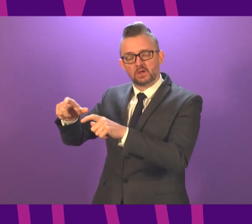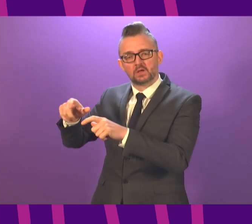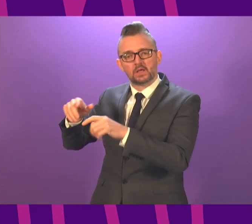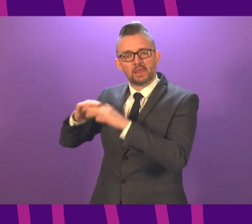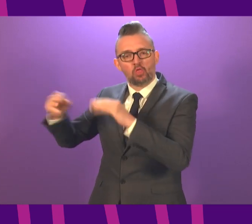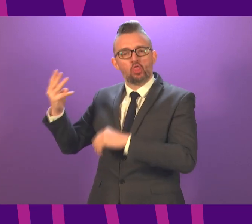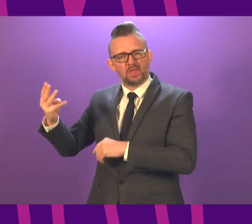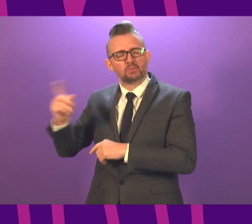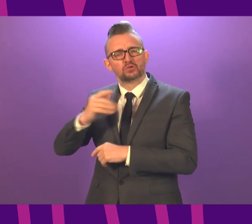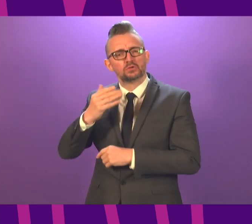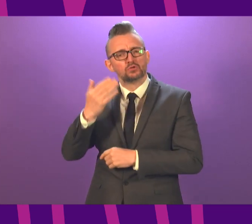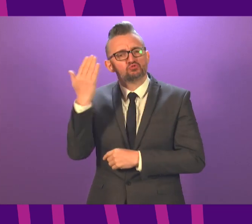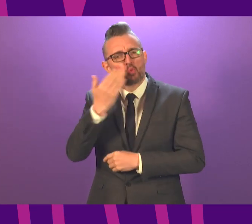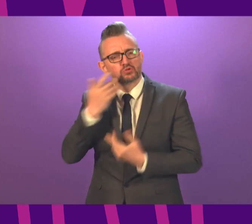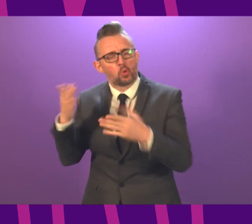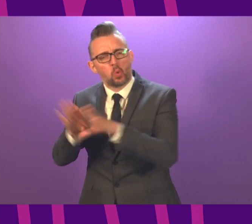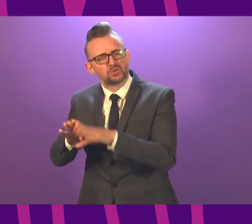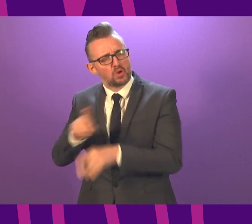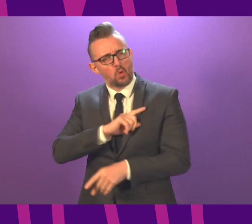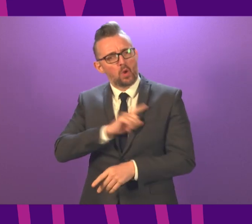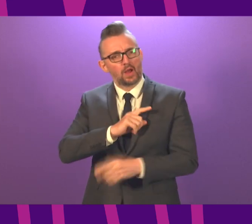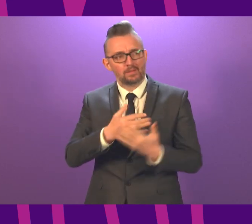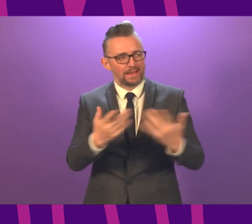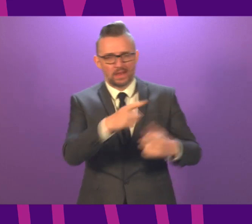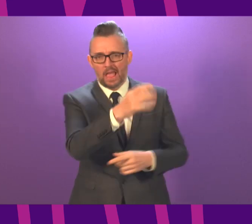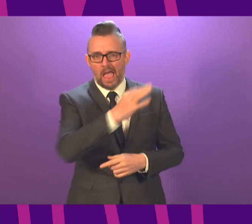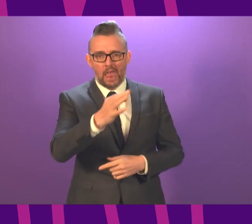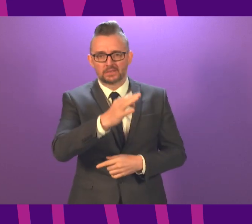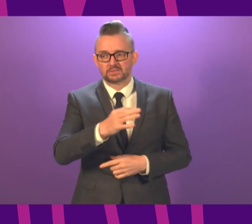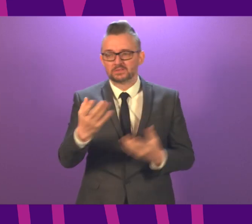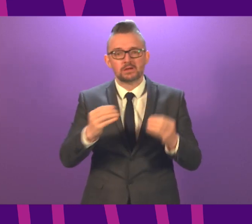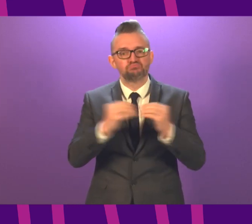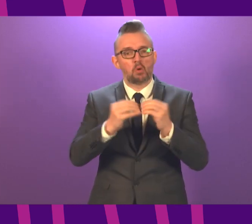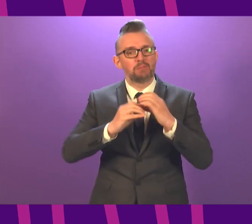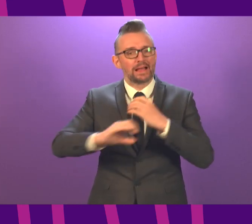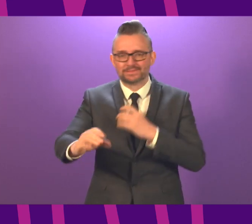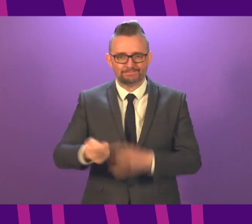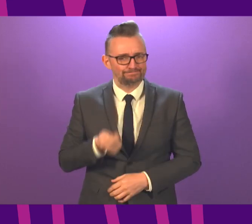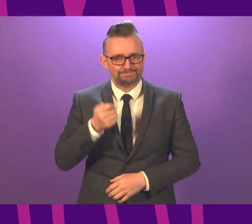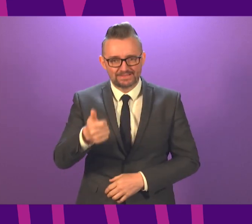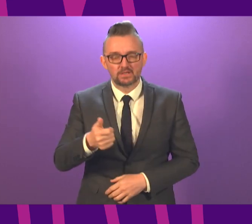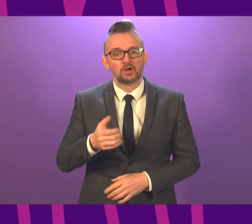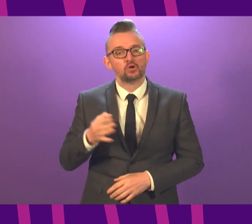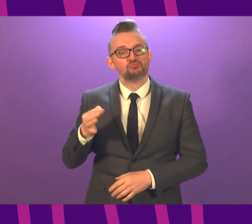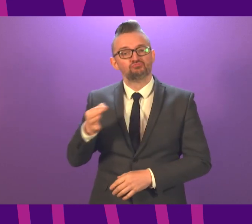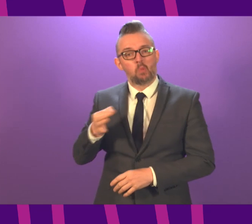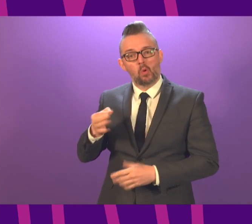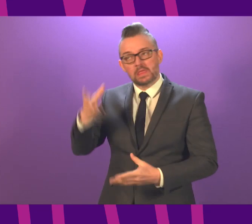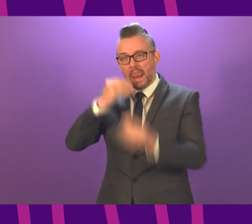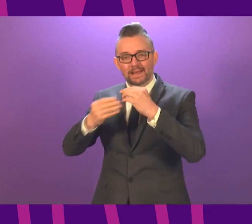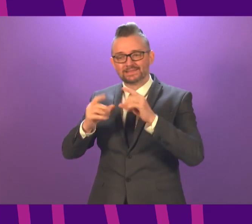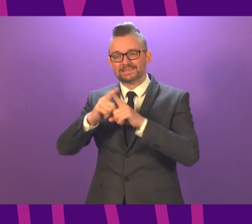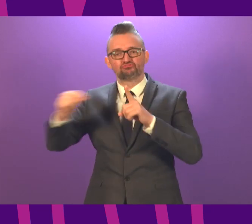What is the justification for that? Many of the islands don't have adequate broadband and will find remote learning quite difficult.